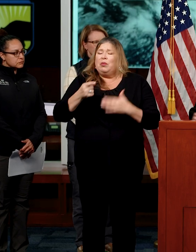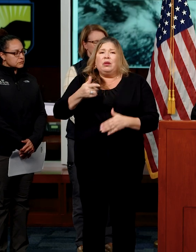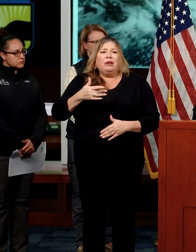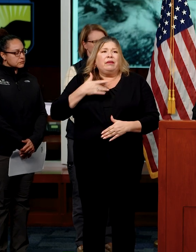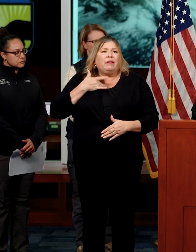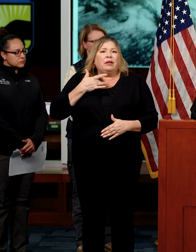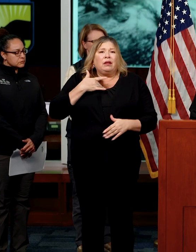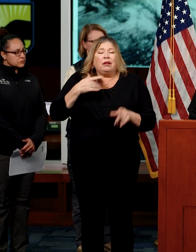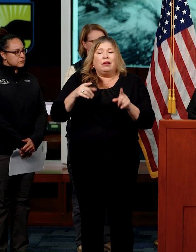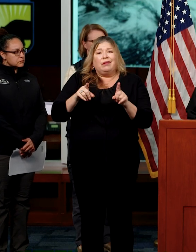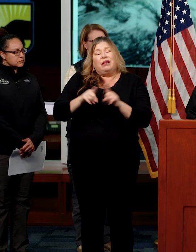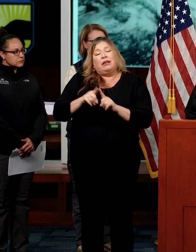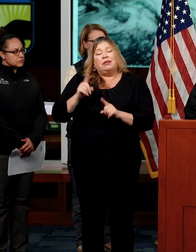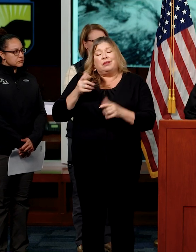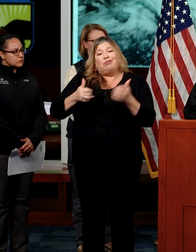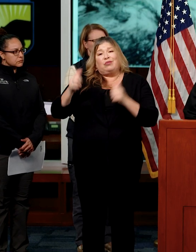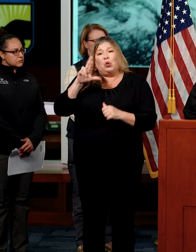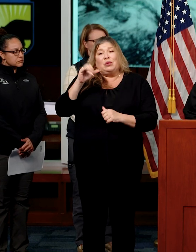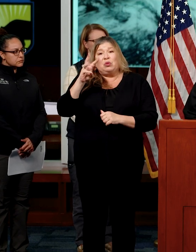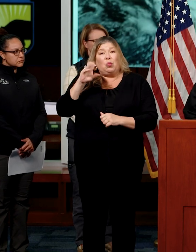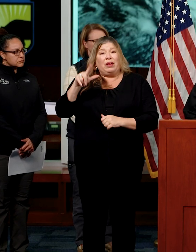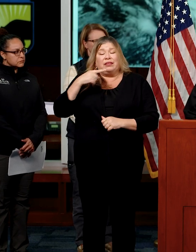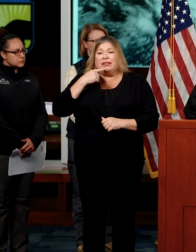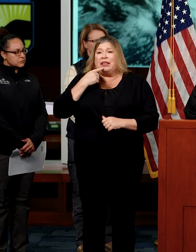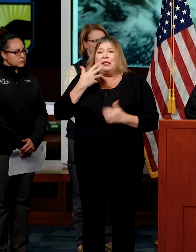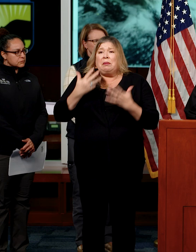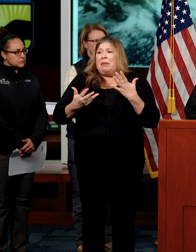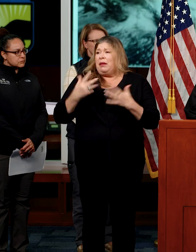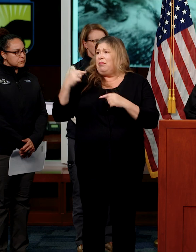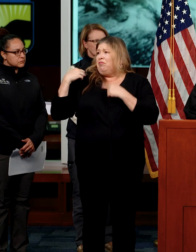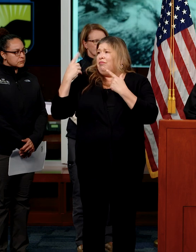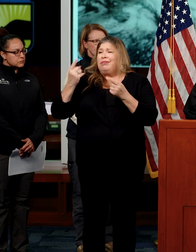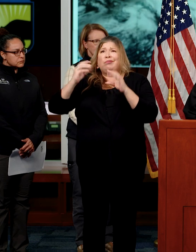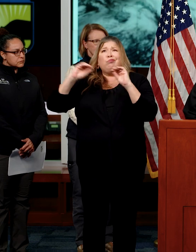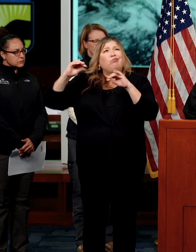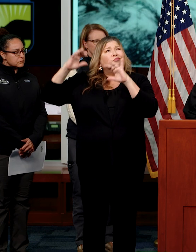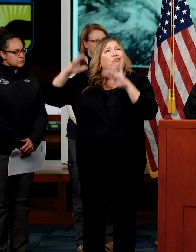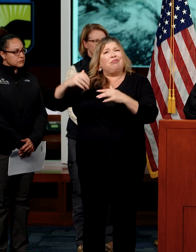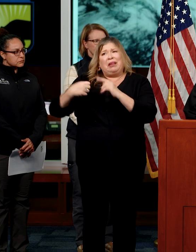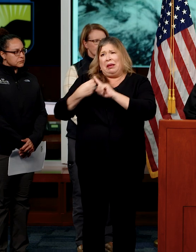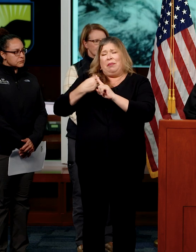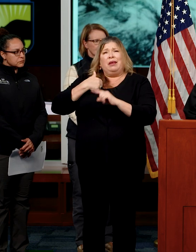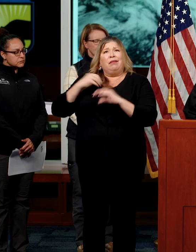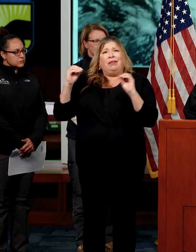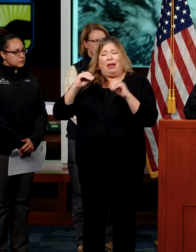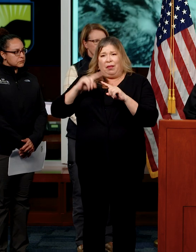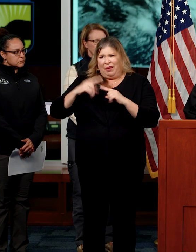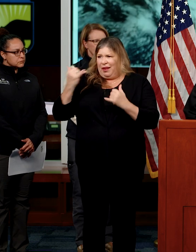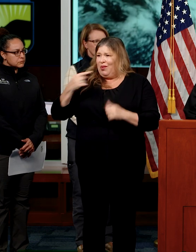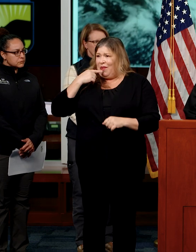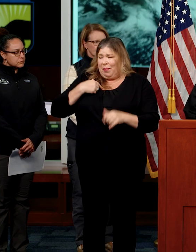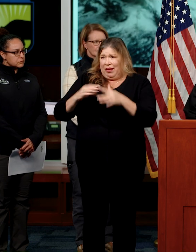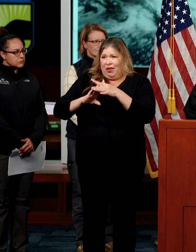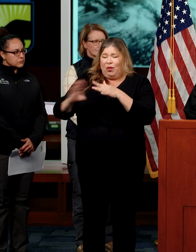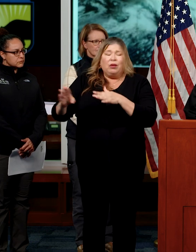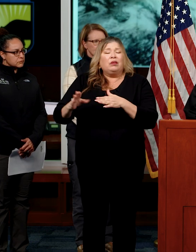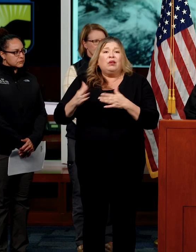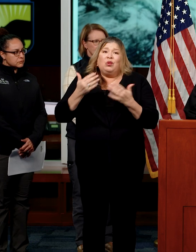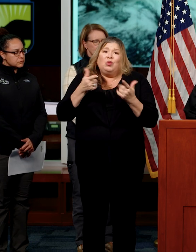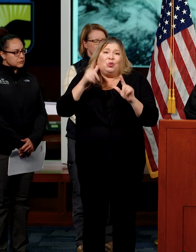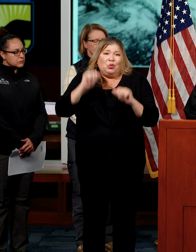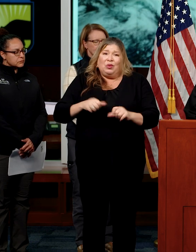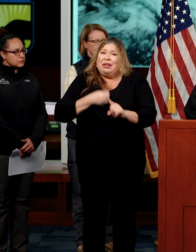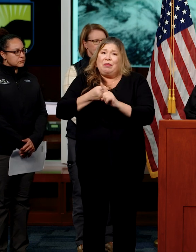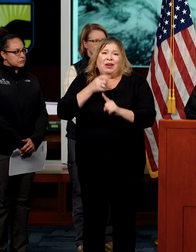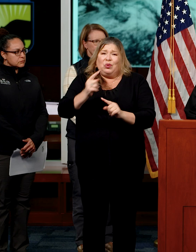Administrator Criswell said, you have not yet been impacted by these storms, you could be and you could be at a moment's